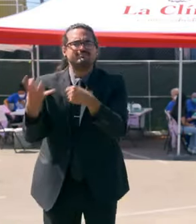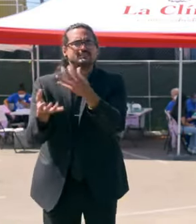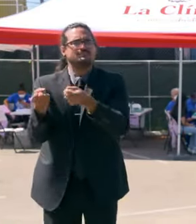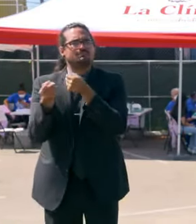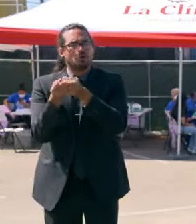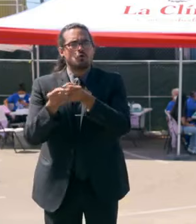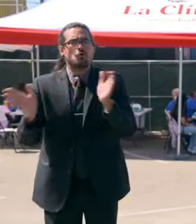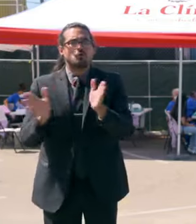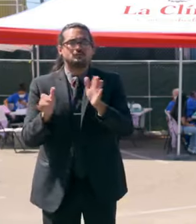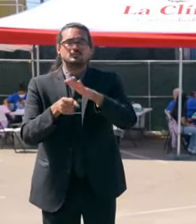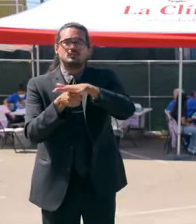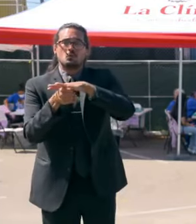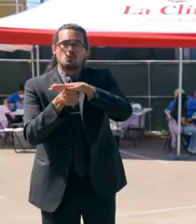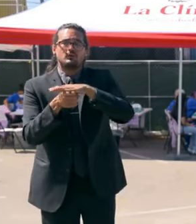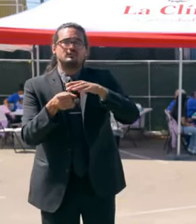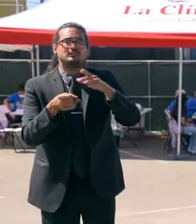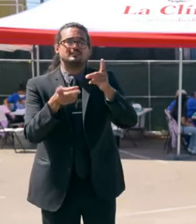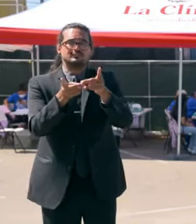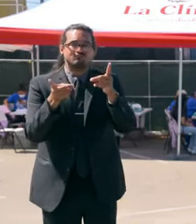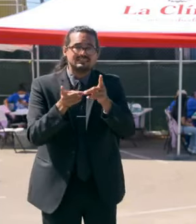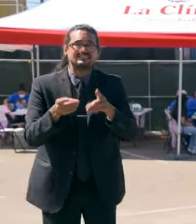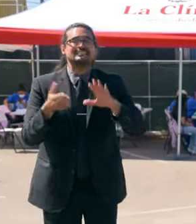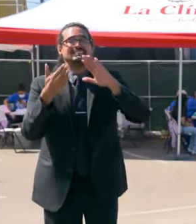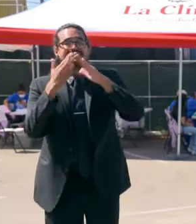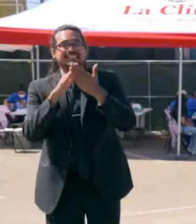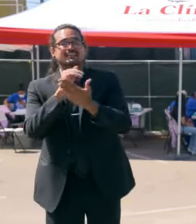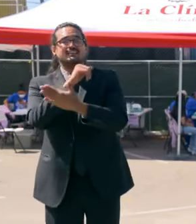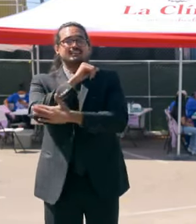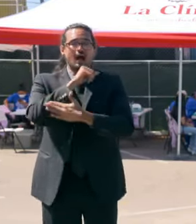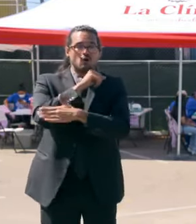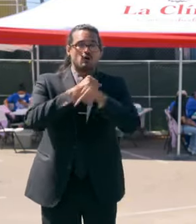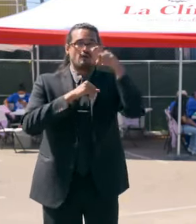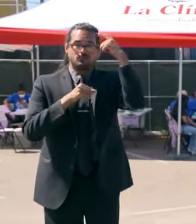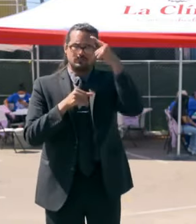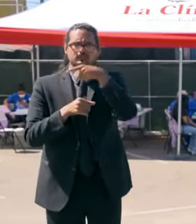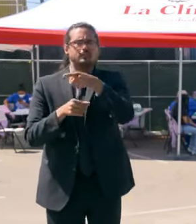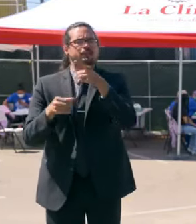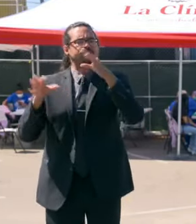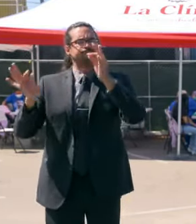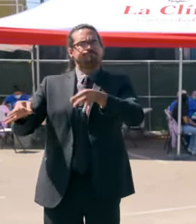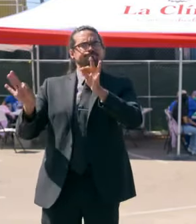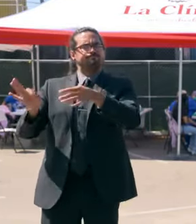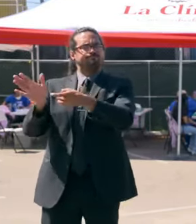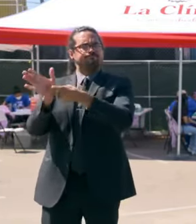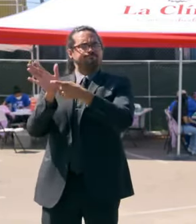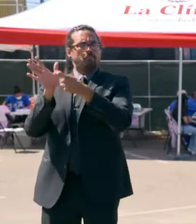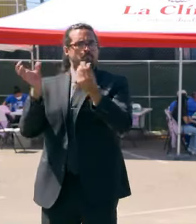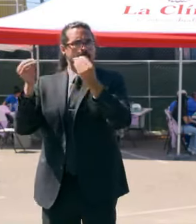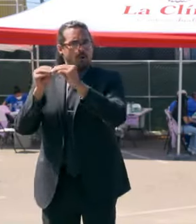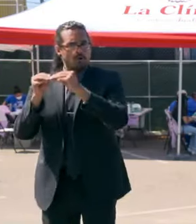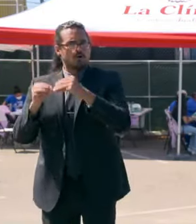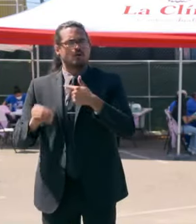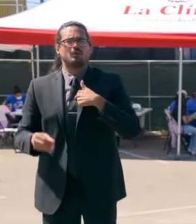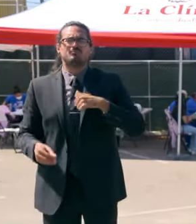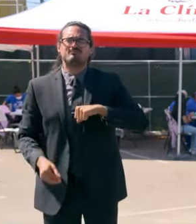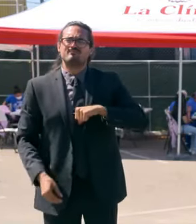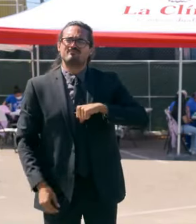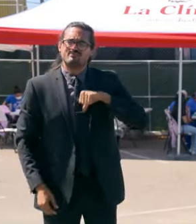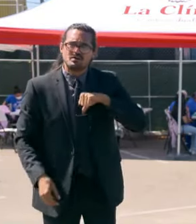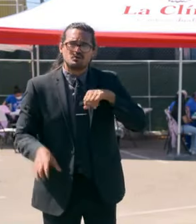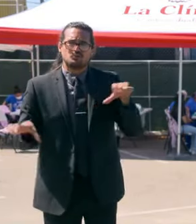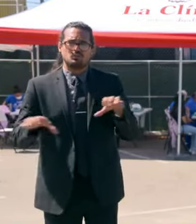as well as local cities and counties, to consider additional actions. And we're very proud of the work that's being done at that local level.